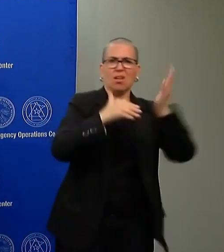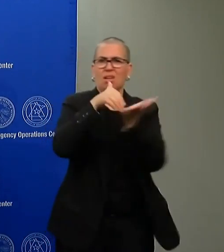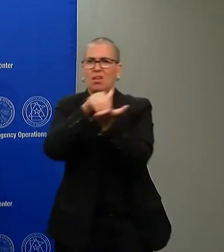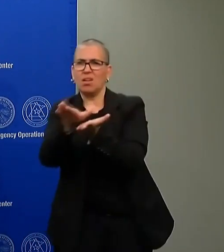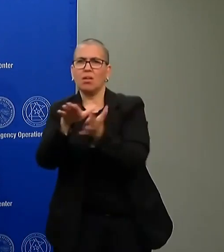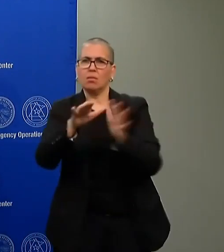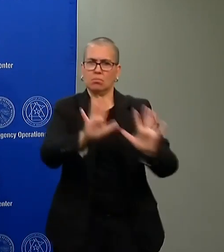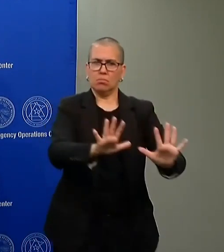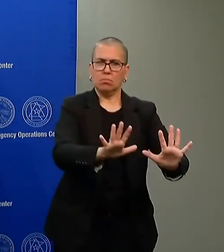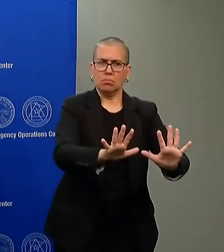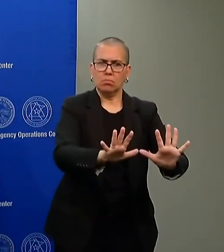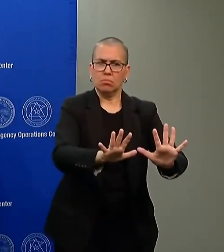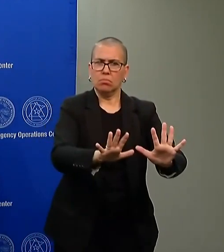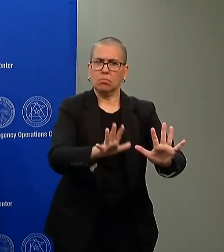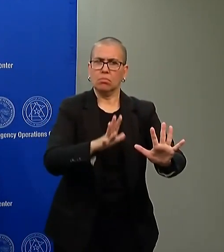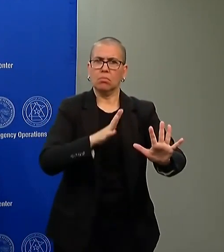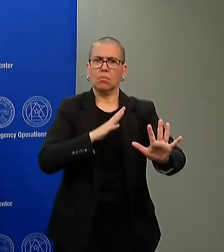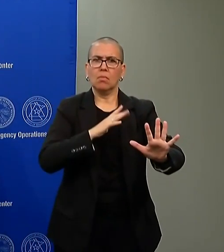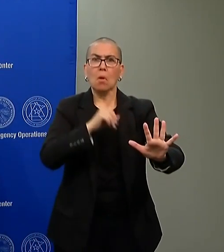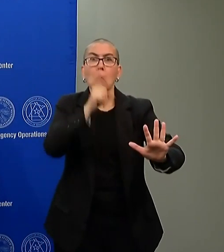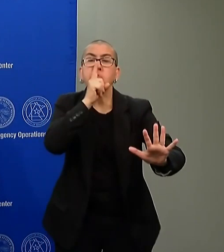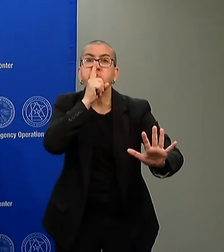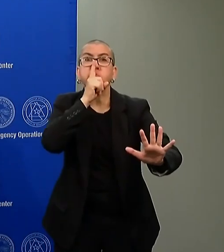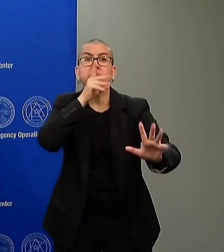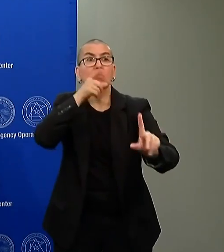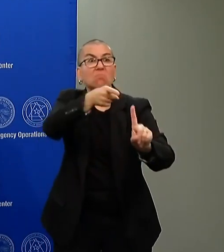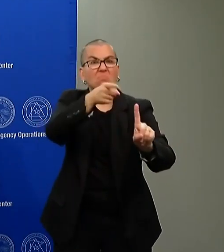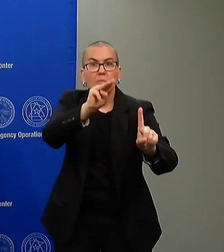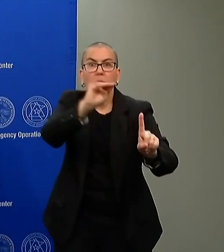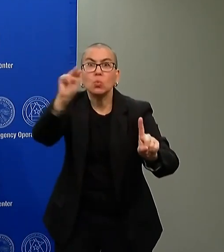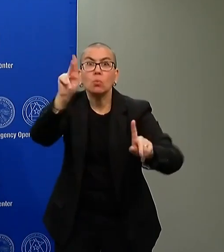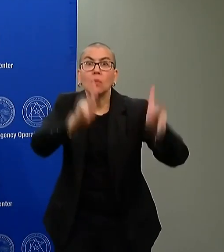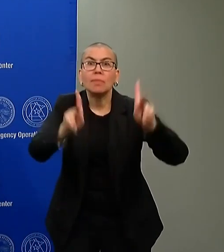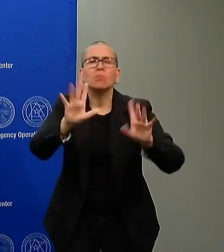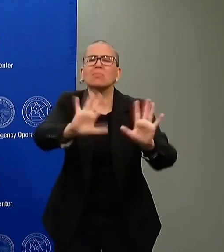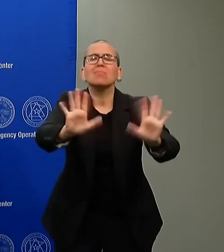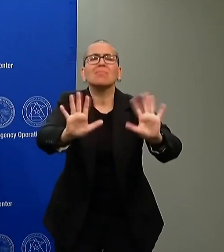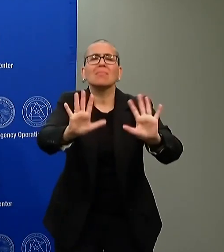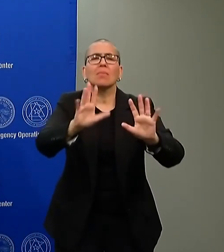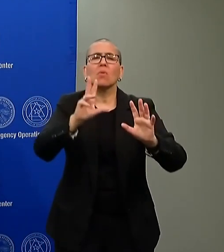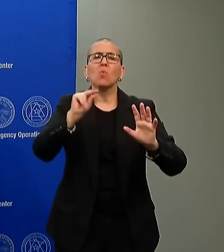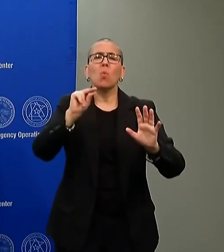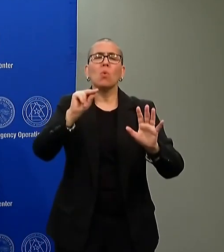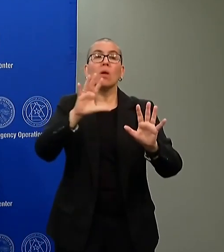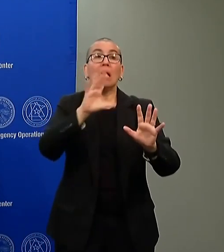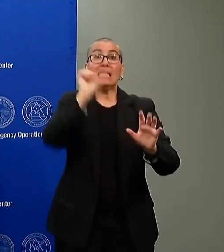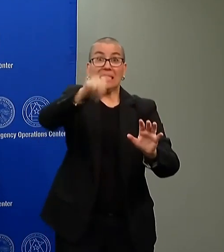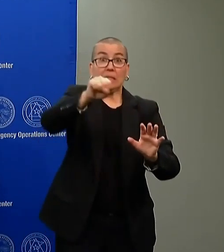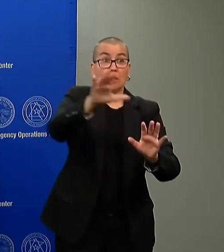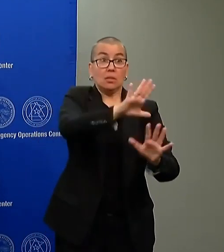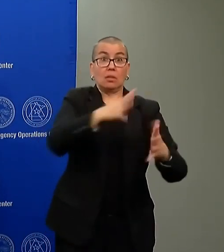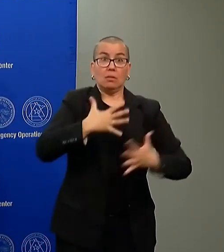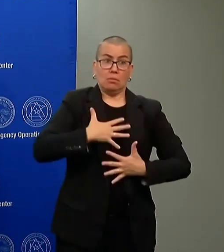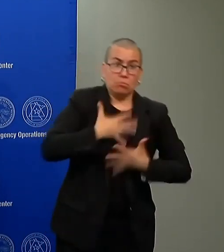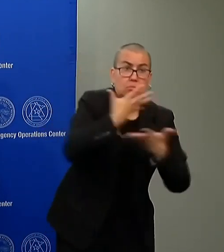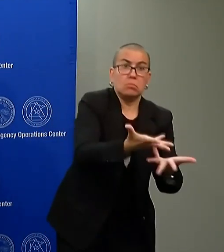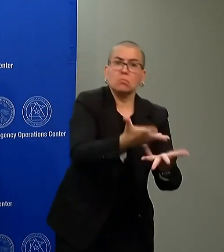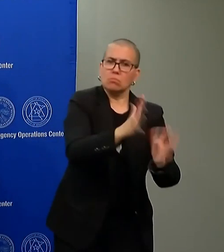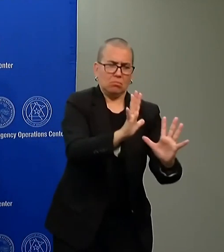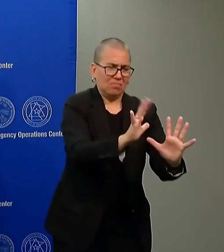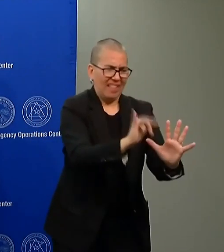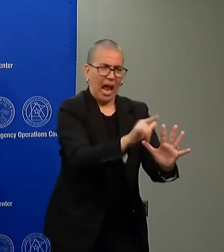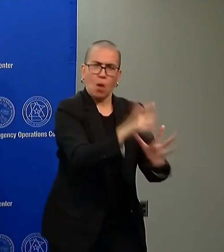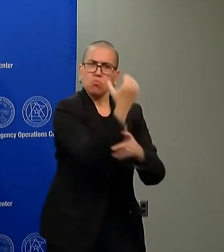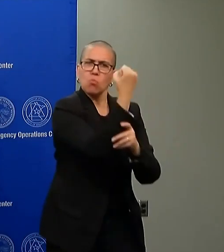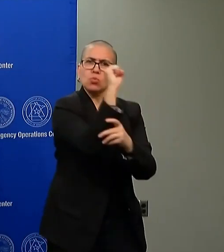that. But what we're at right now, and we're trying to get numbers on this, and I will try and what I'm asking the media to help us on, we're going to start releasing who some of these